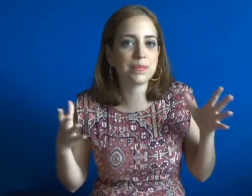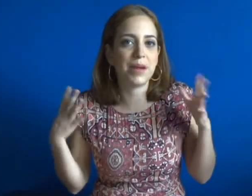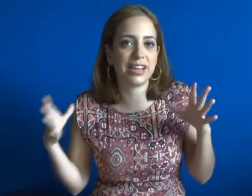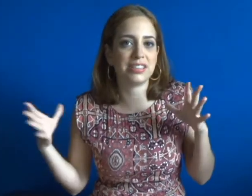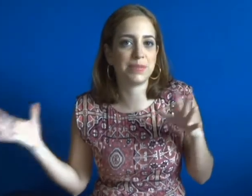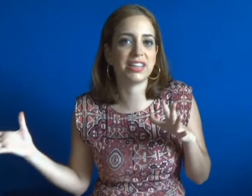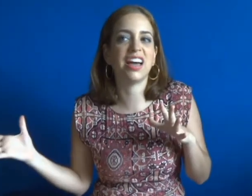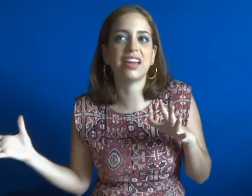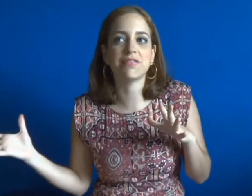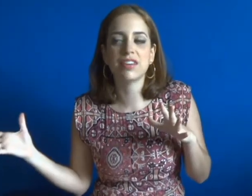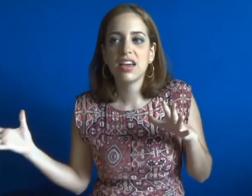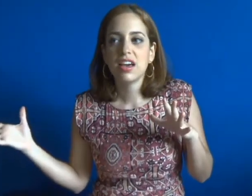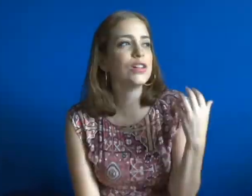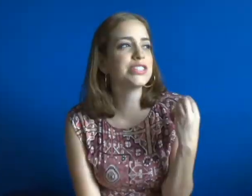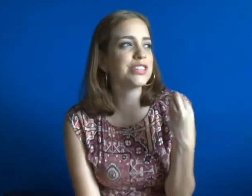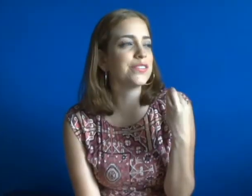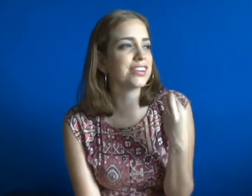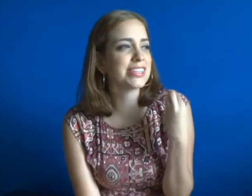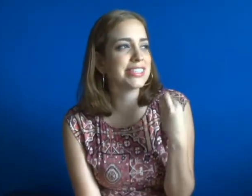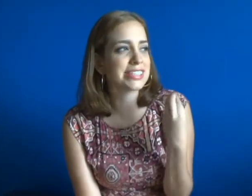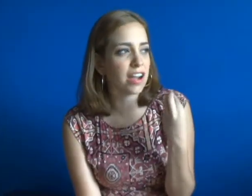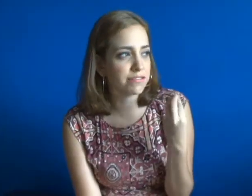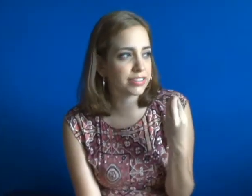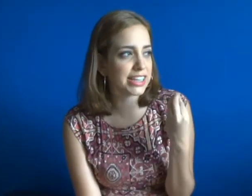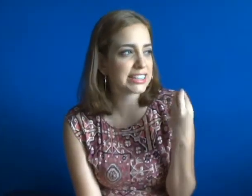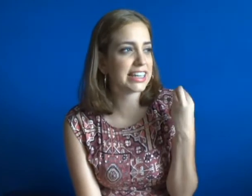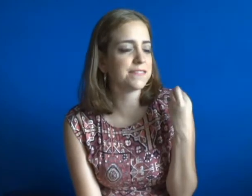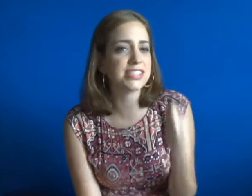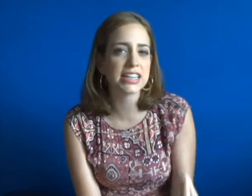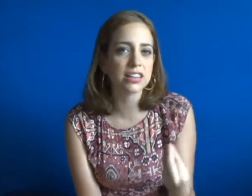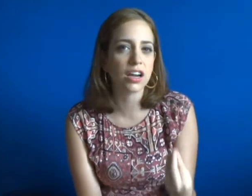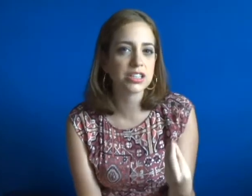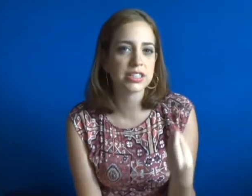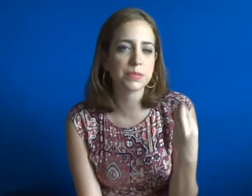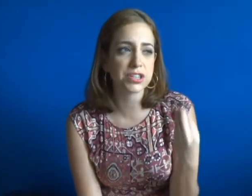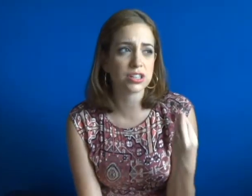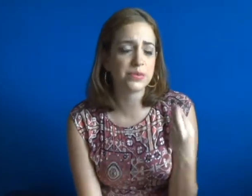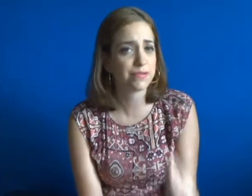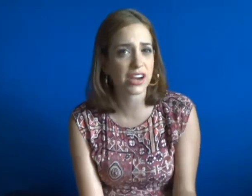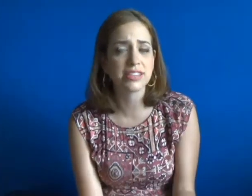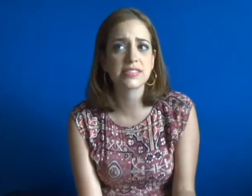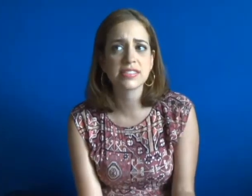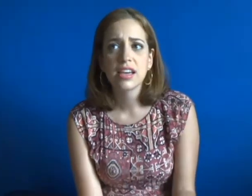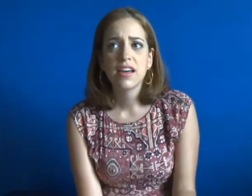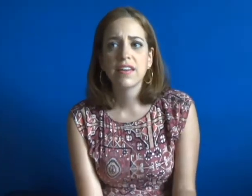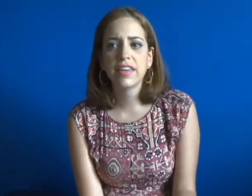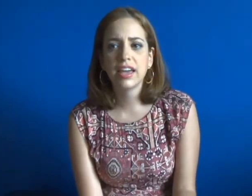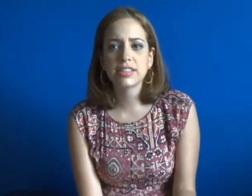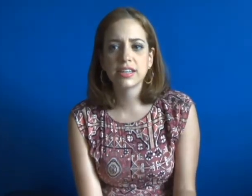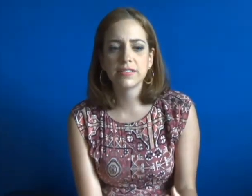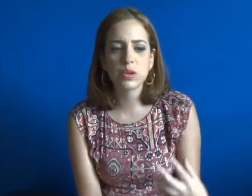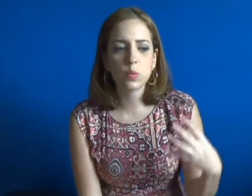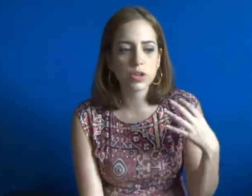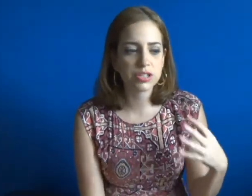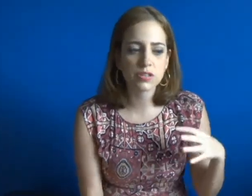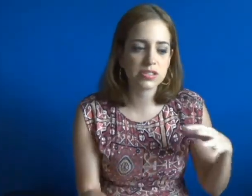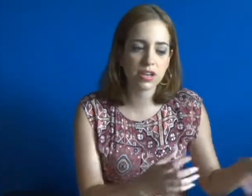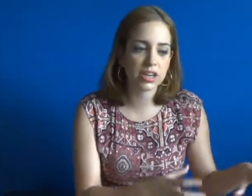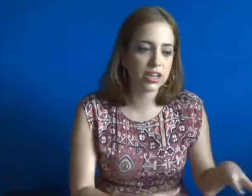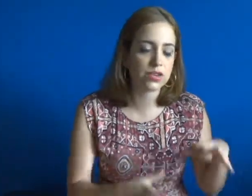look back at my life? Also there's this conflict that I've seen a lot, especially with friends. That they want to study